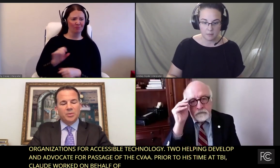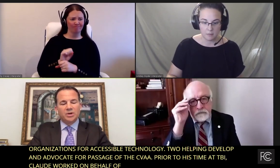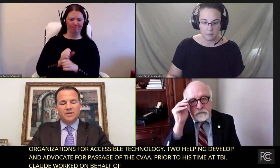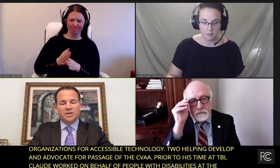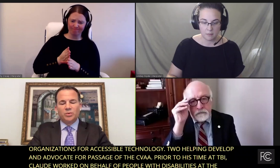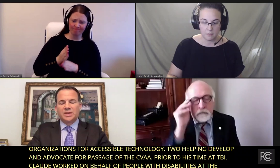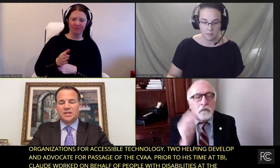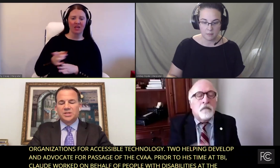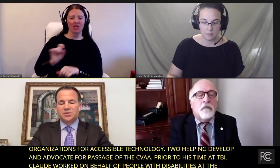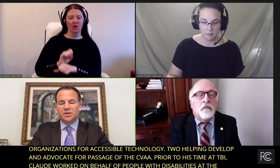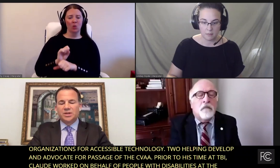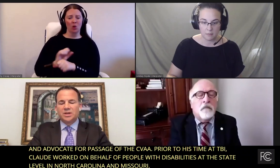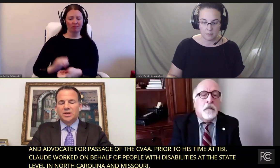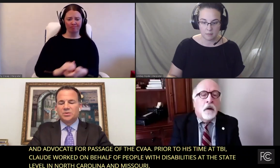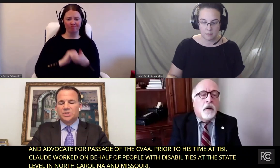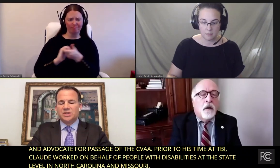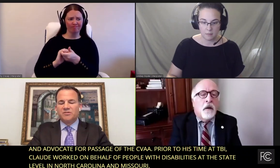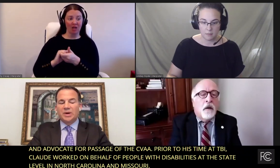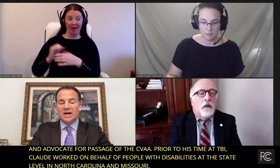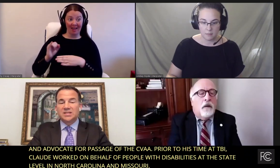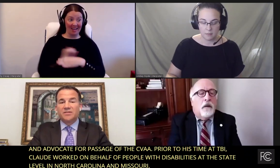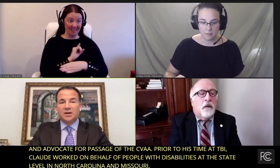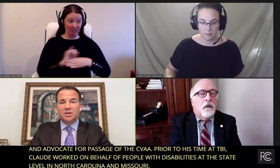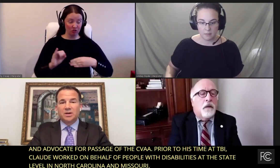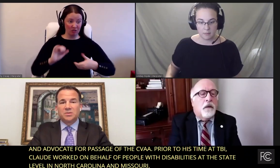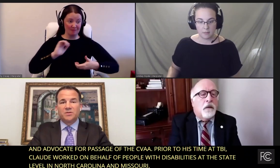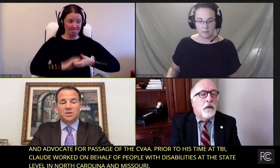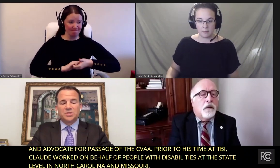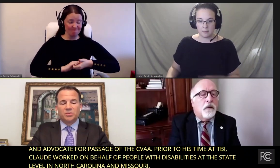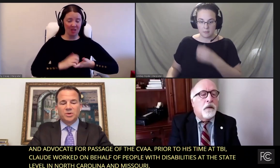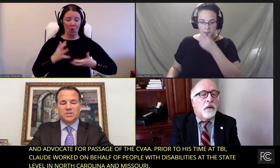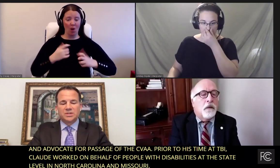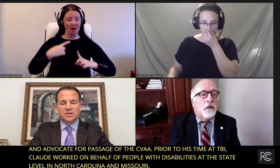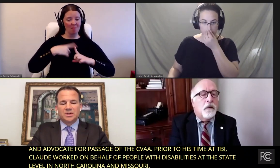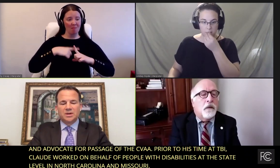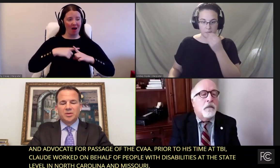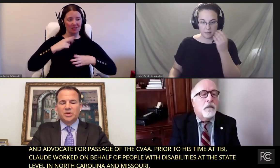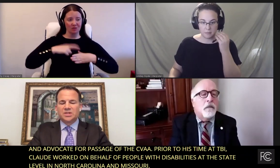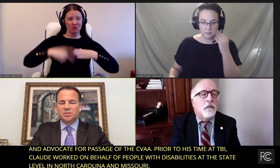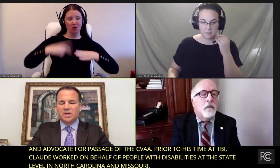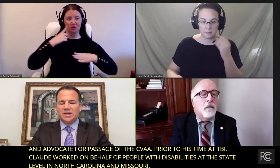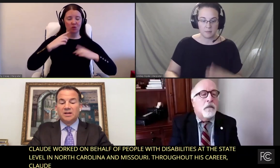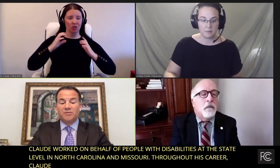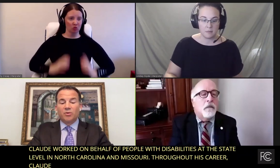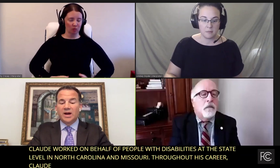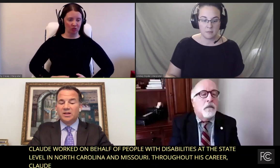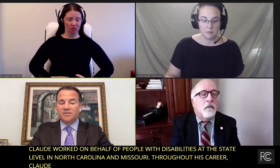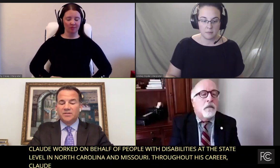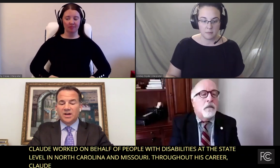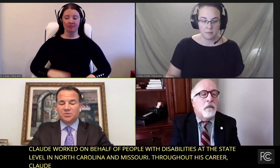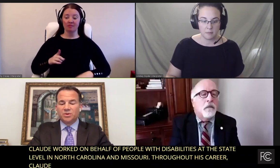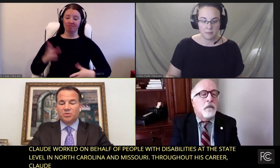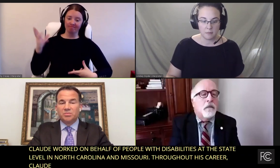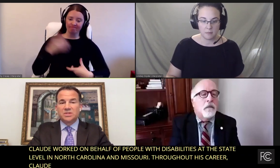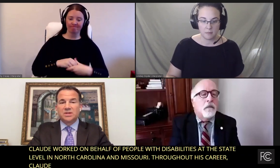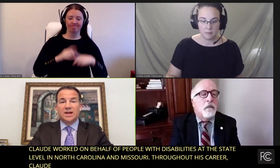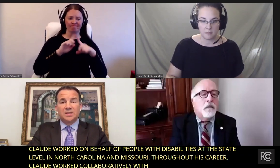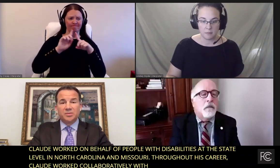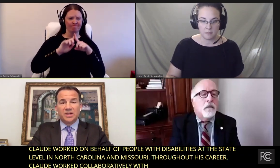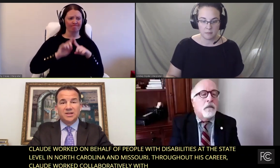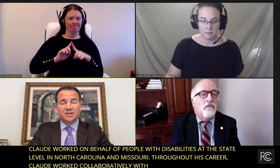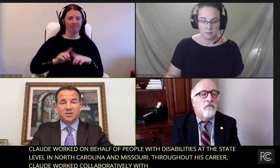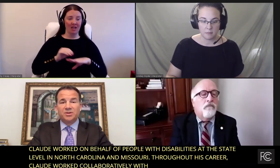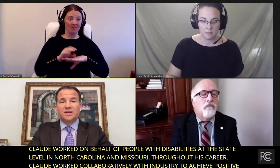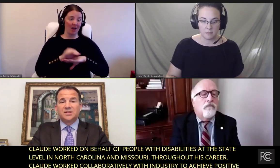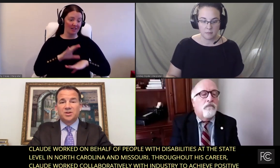worked collaboratively with industry to achieve positive outcomes for consumers, participating in a variety of advisory groups